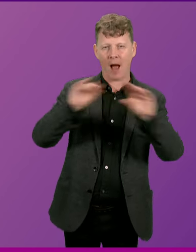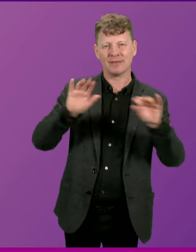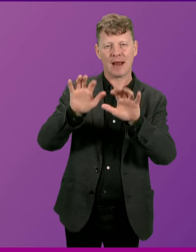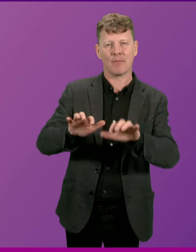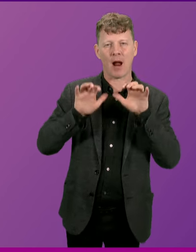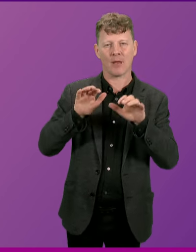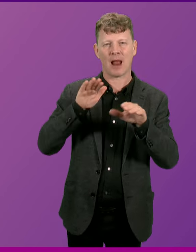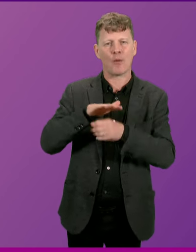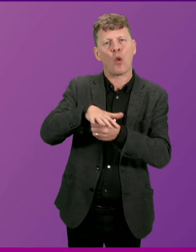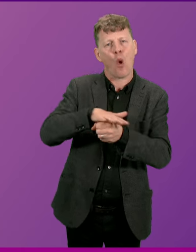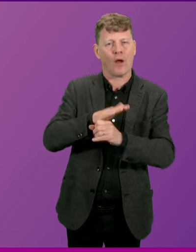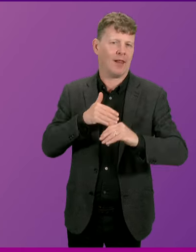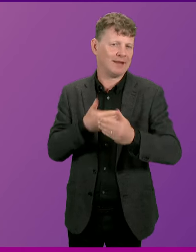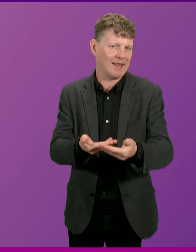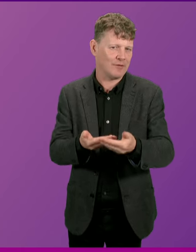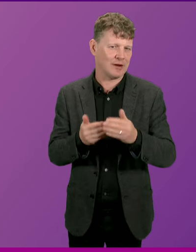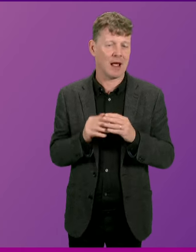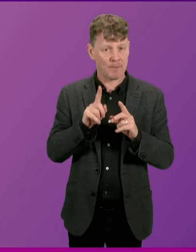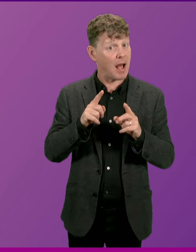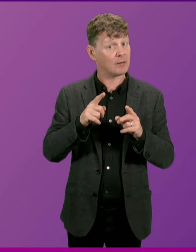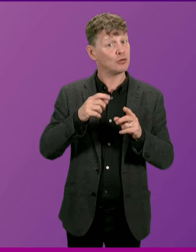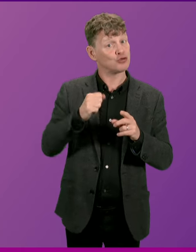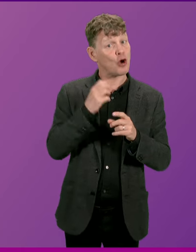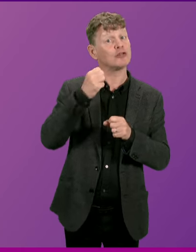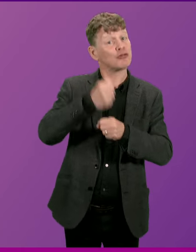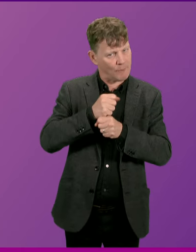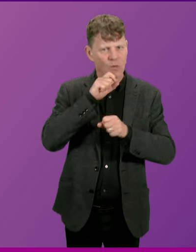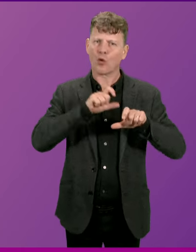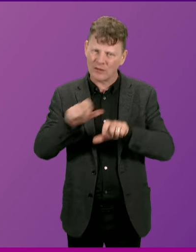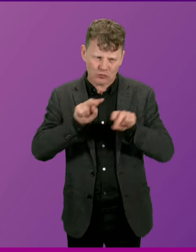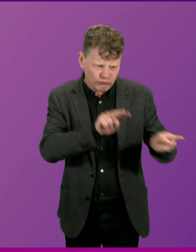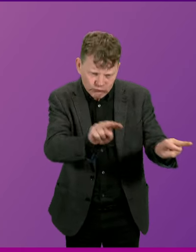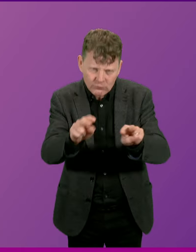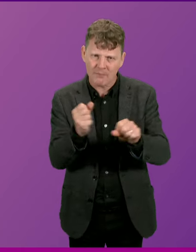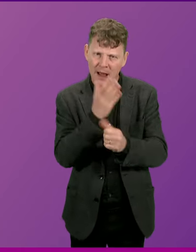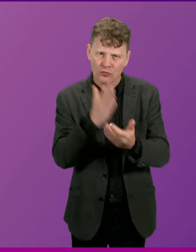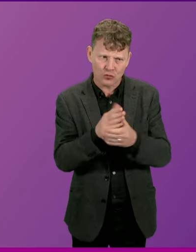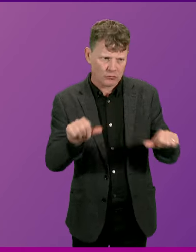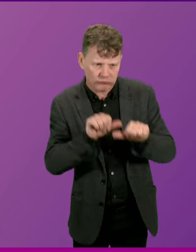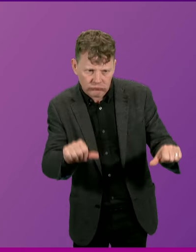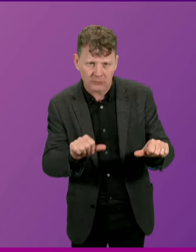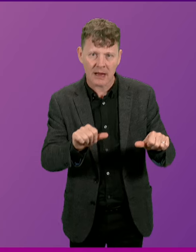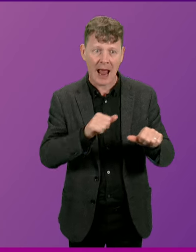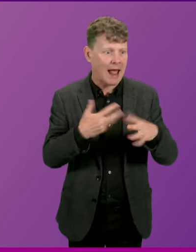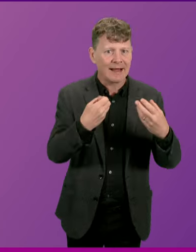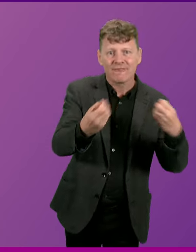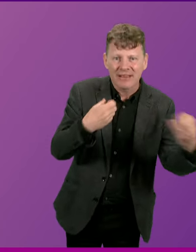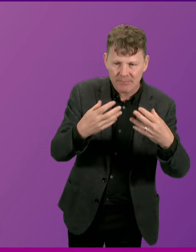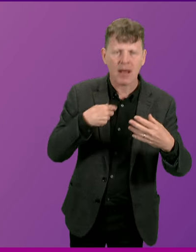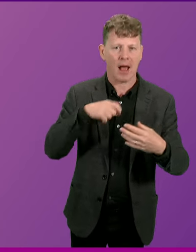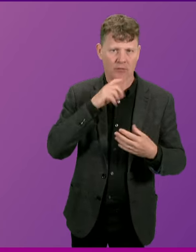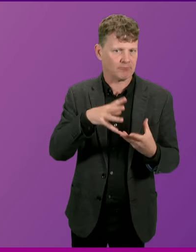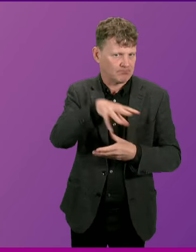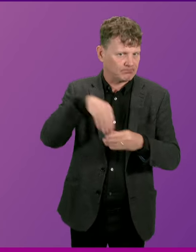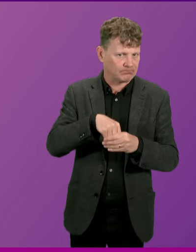local delivery. But we continue to monitor the implementation of the scheme and take on board any feedback from stakeholders.